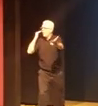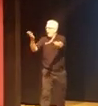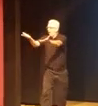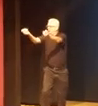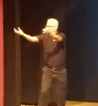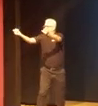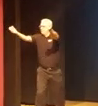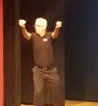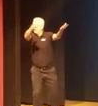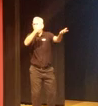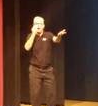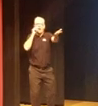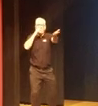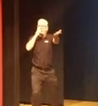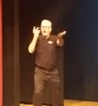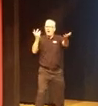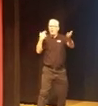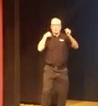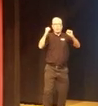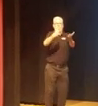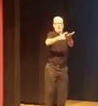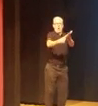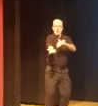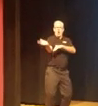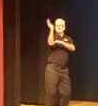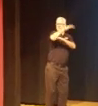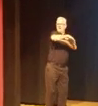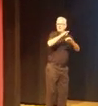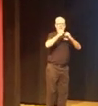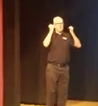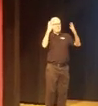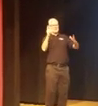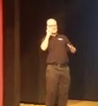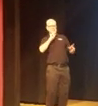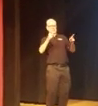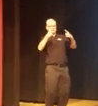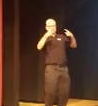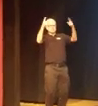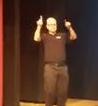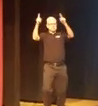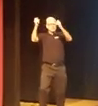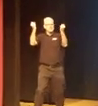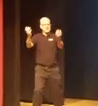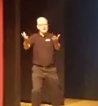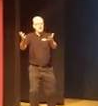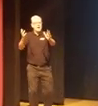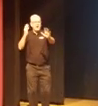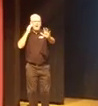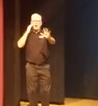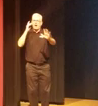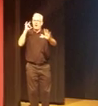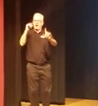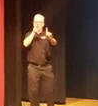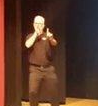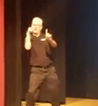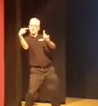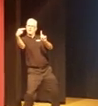do you have, right? You have a degree. You have a degree out there. We can talk about that all day. There are many deaf people that are successful.